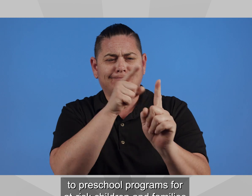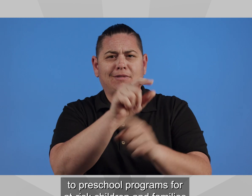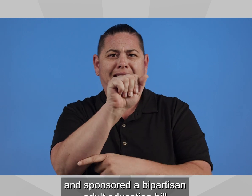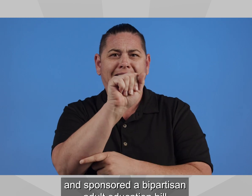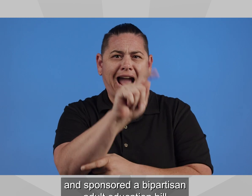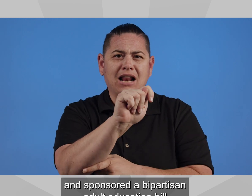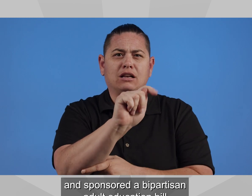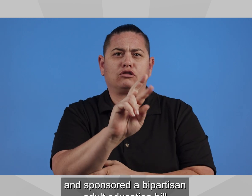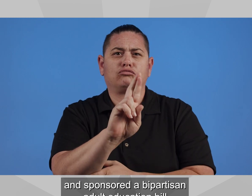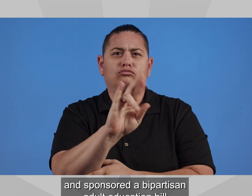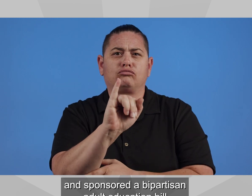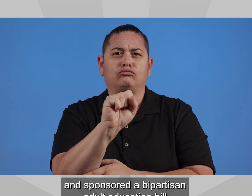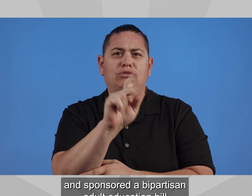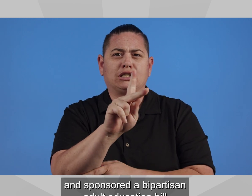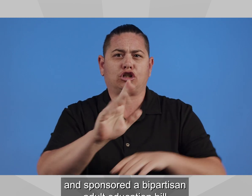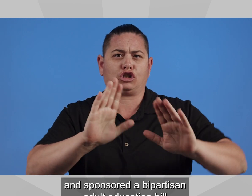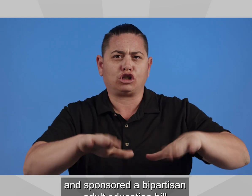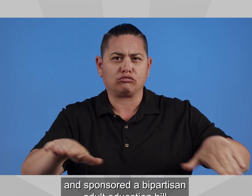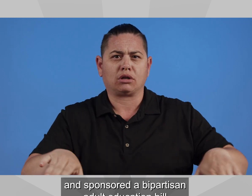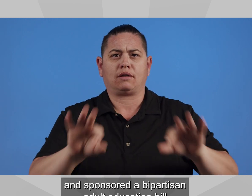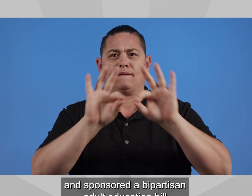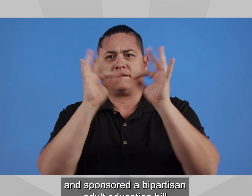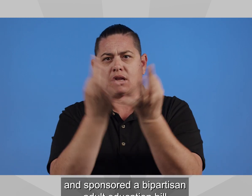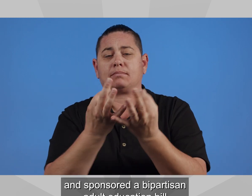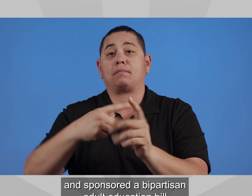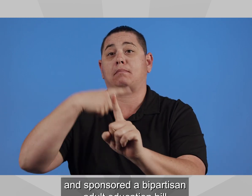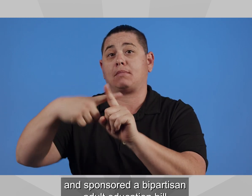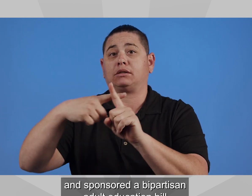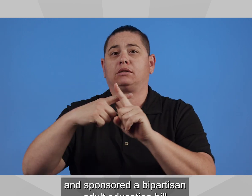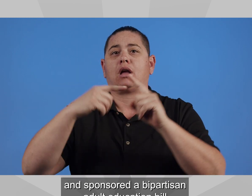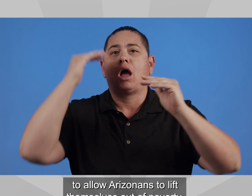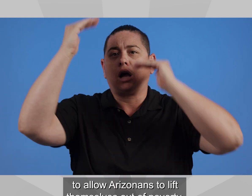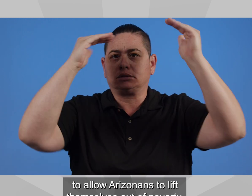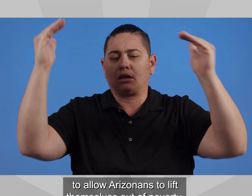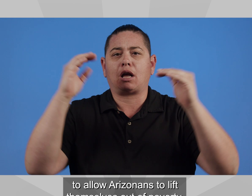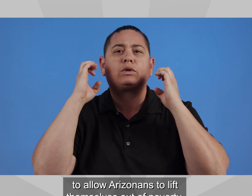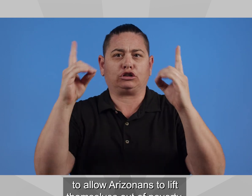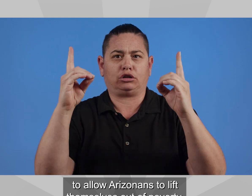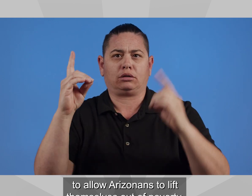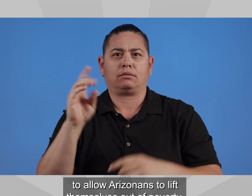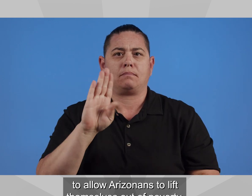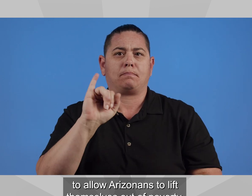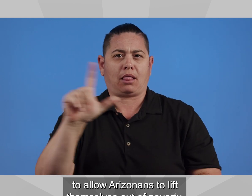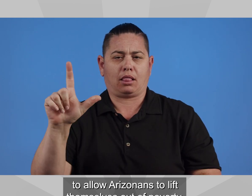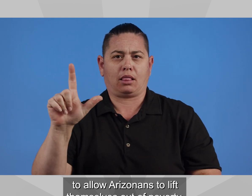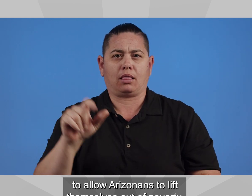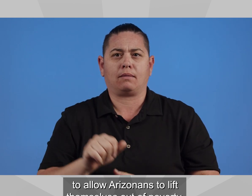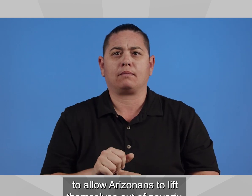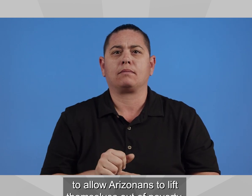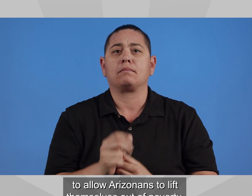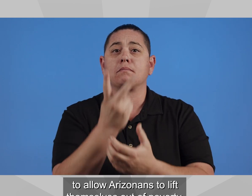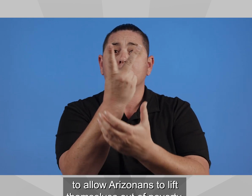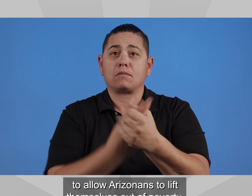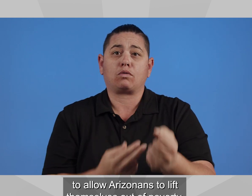and sponsored a bipartisan adult education bill to allow Arizonans to lift themselves